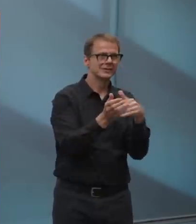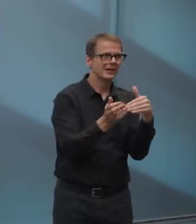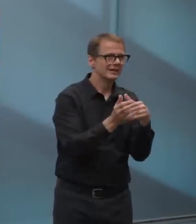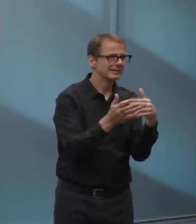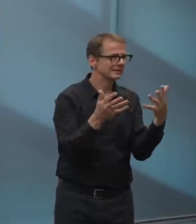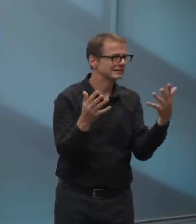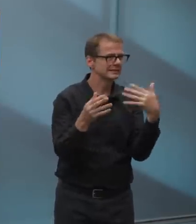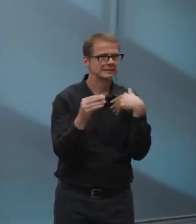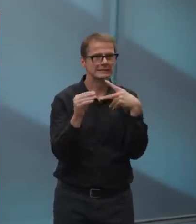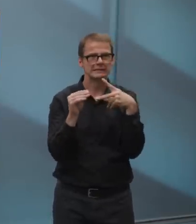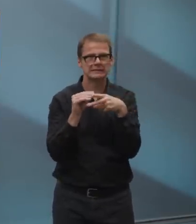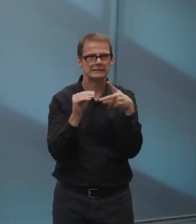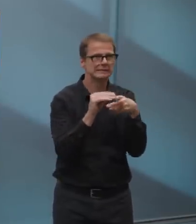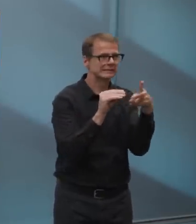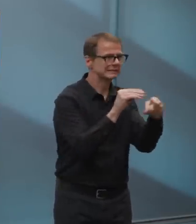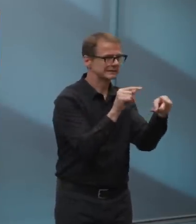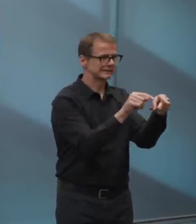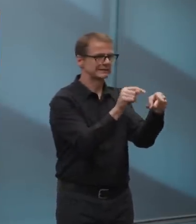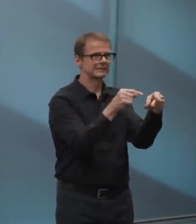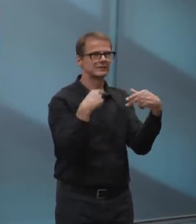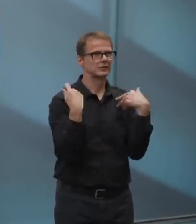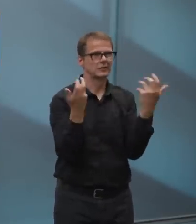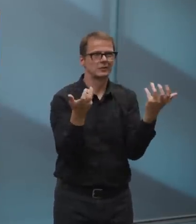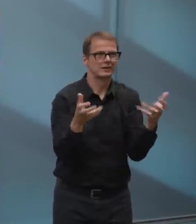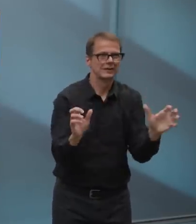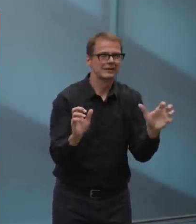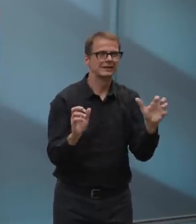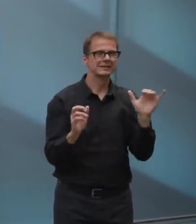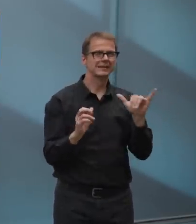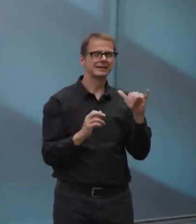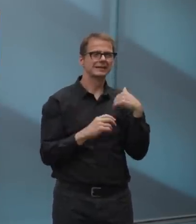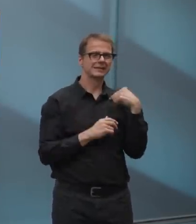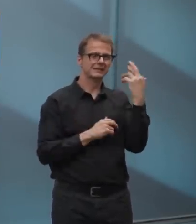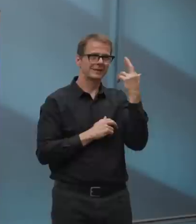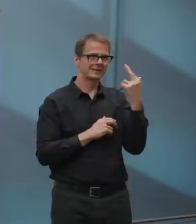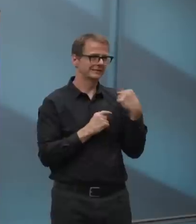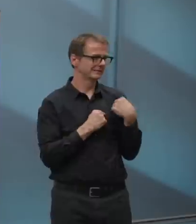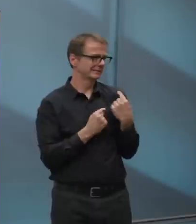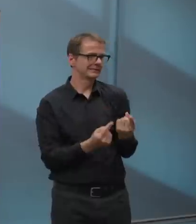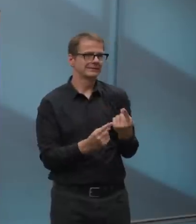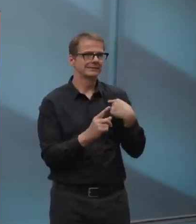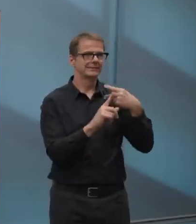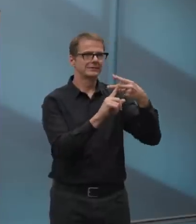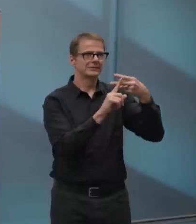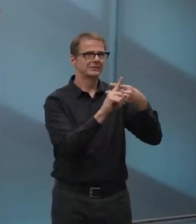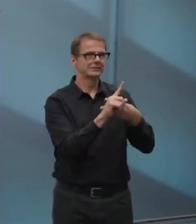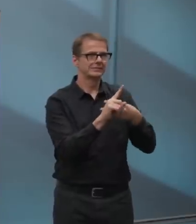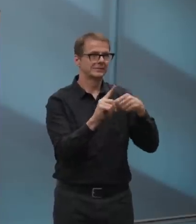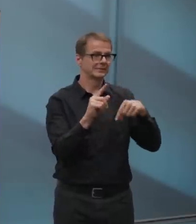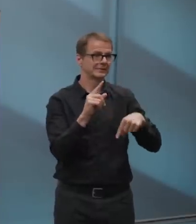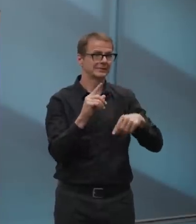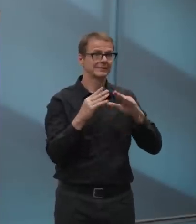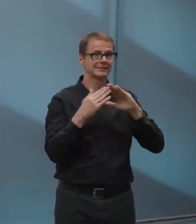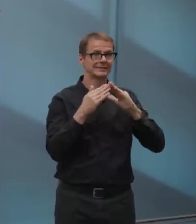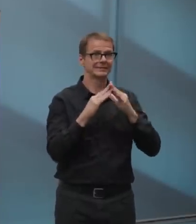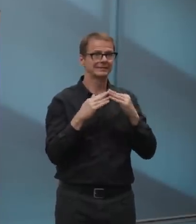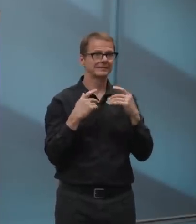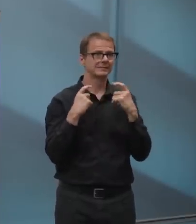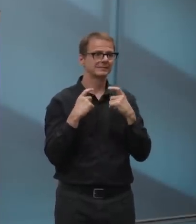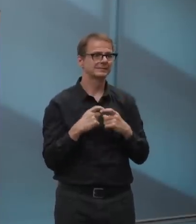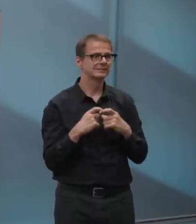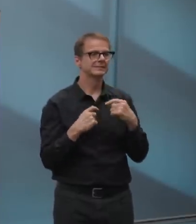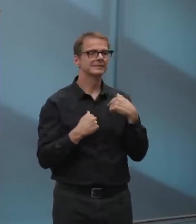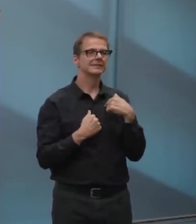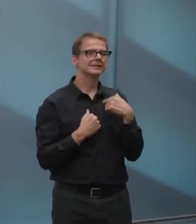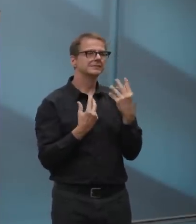have been gently for a couple of months now. And, uh, frankly, I'm losing patience, which is, which is why we're raising the